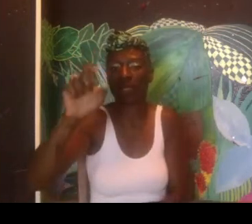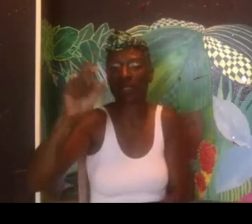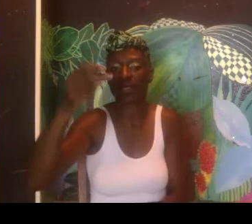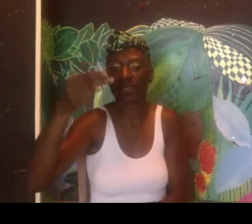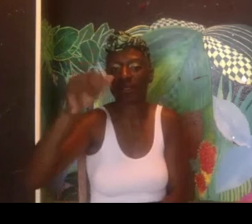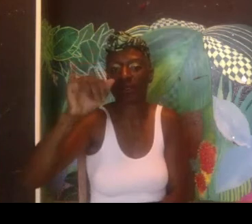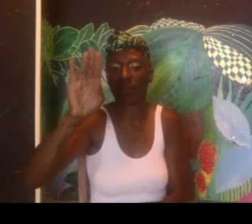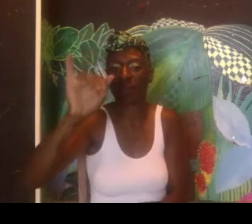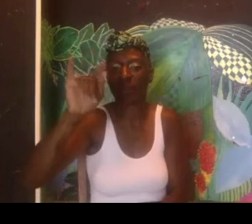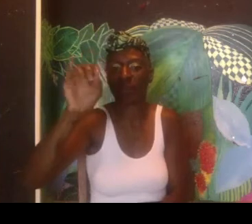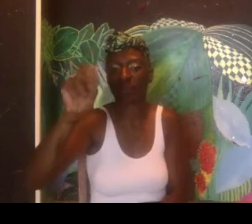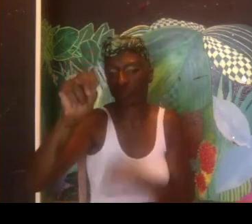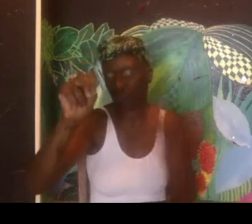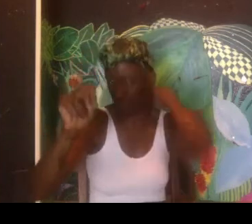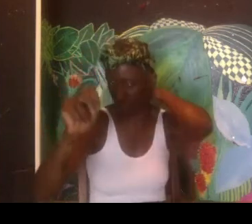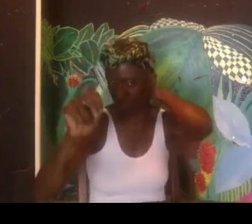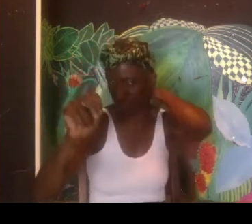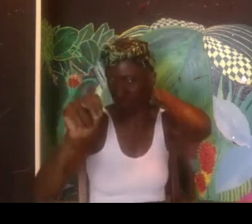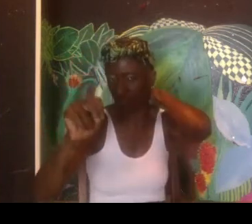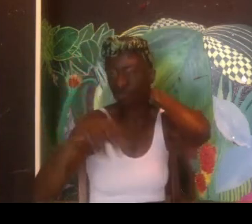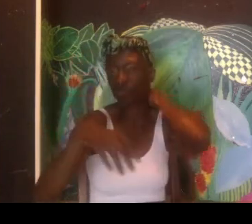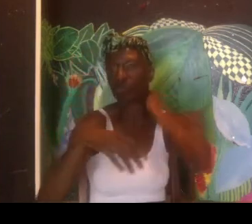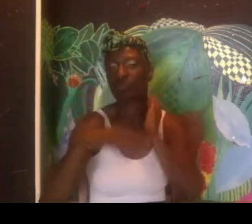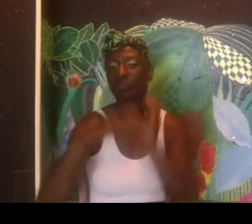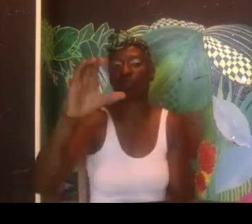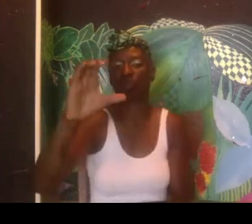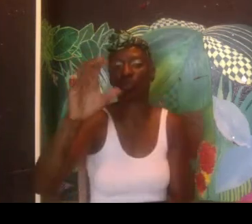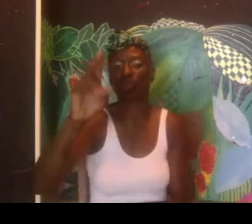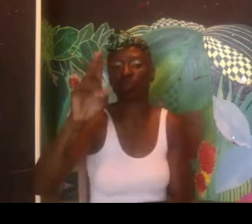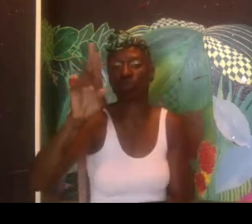was a blend of media exhibitions.